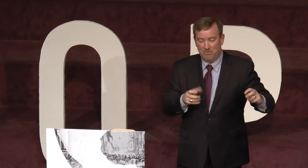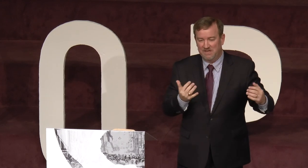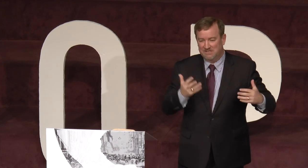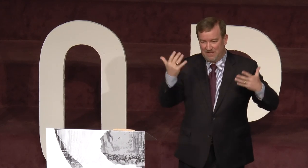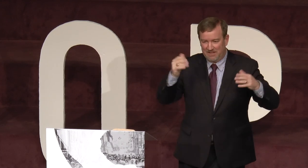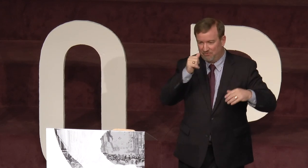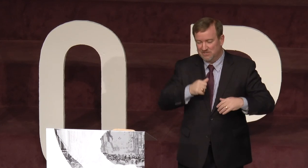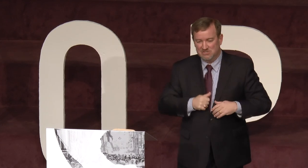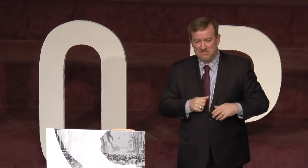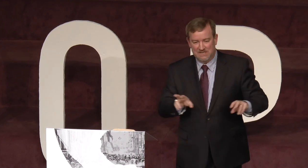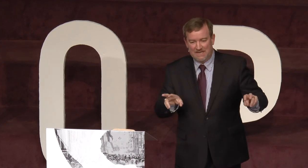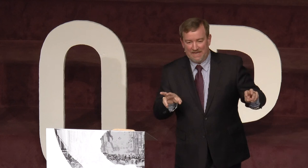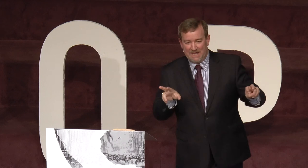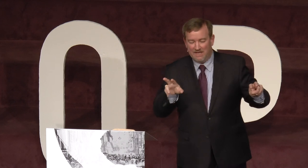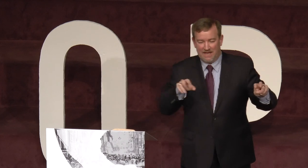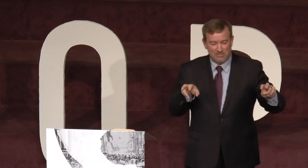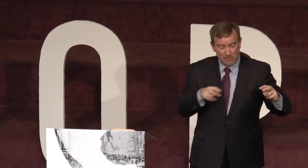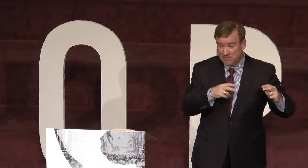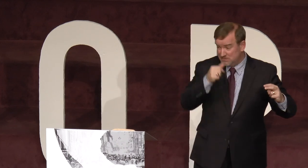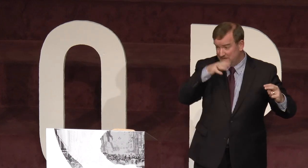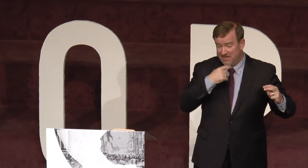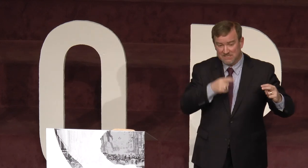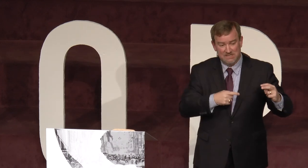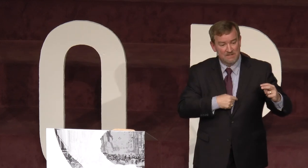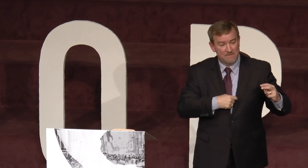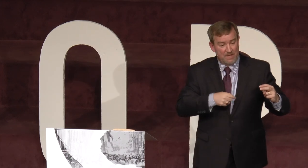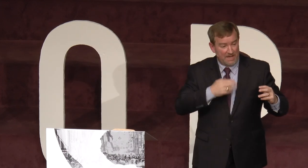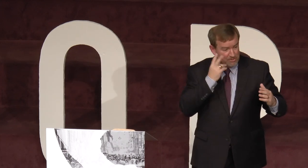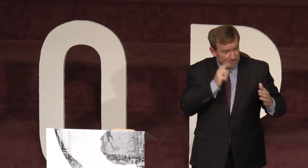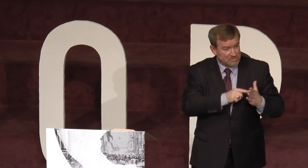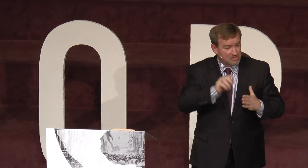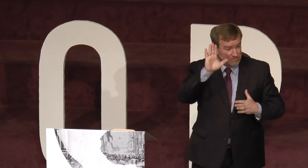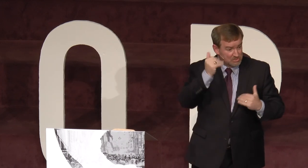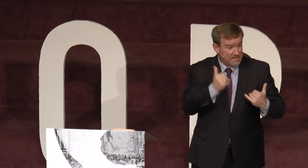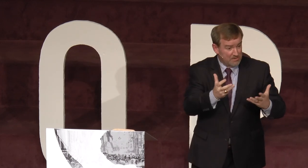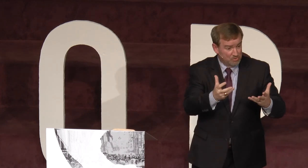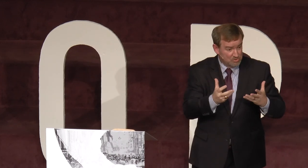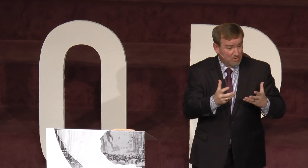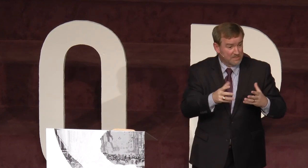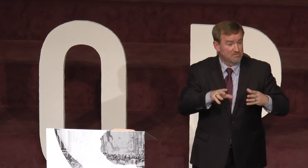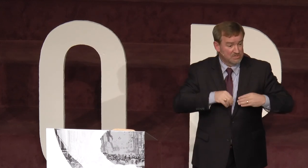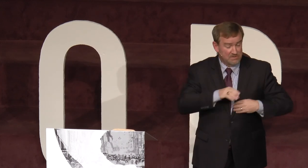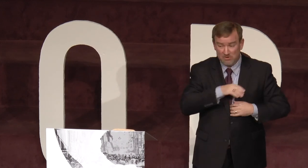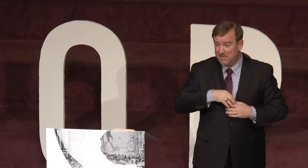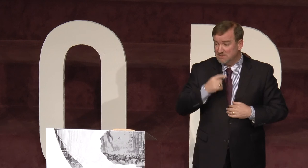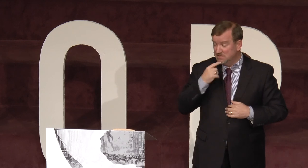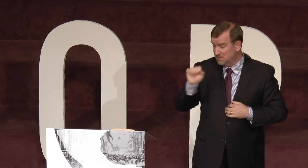waited until Alan finishes, and I turned to this man, and I said, I noticed that you raised your hand. Would you want to receive Christ? And he said,